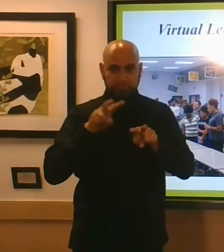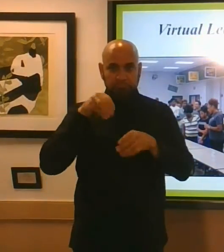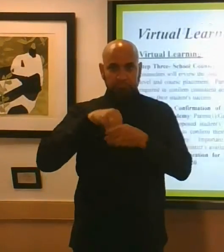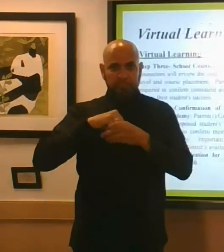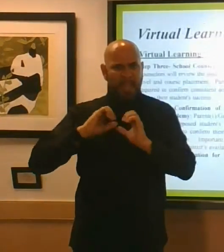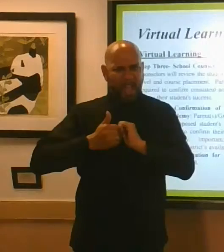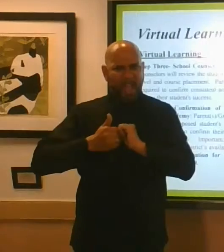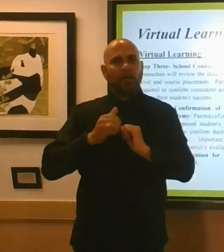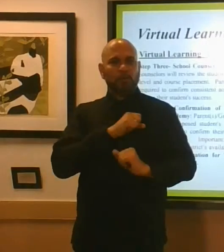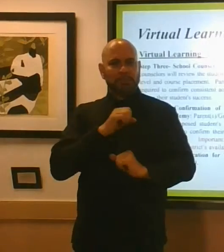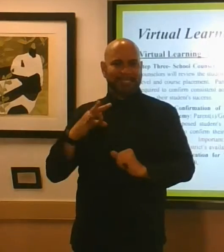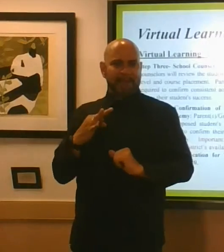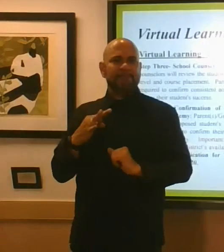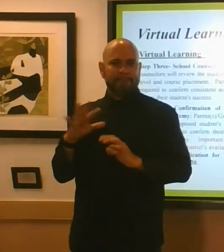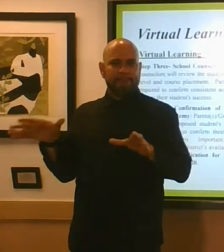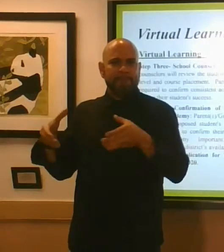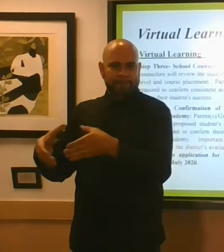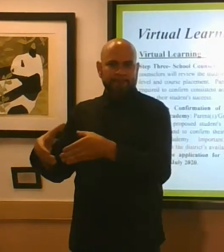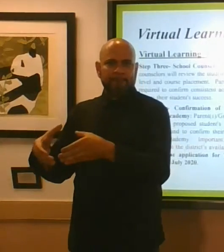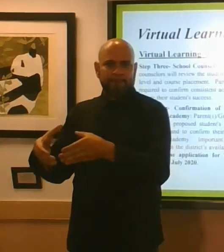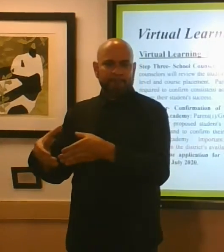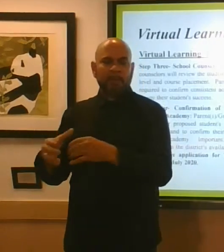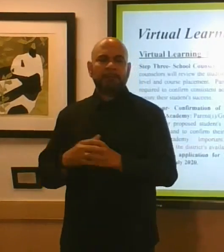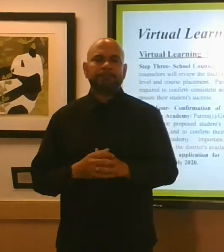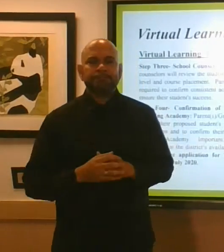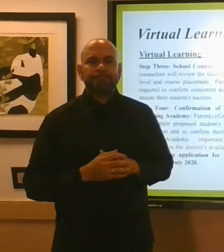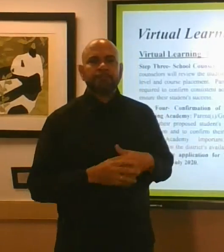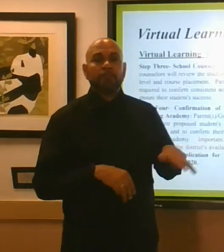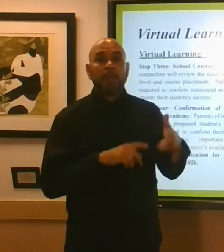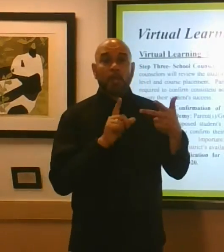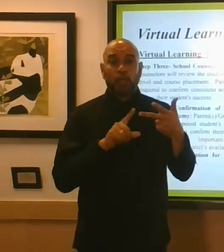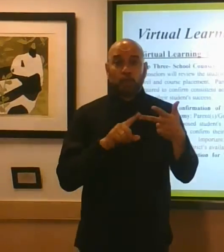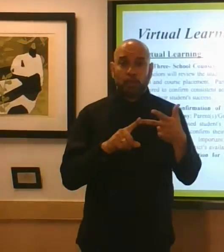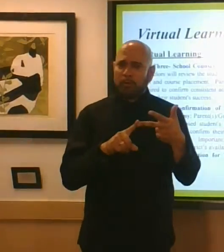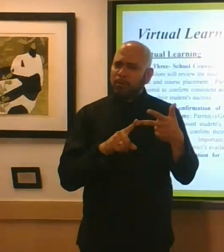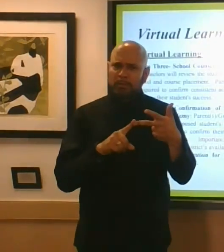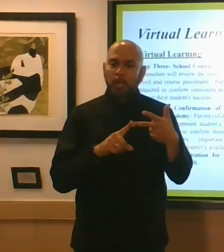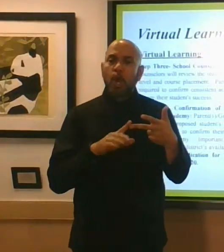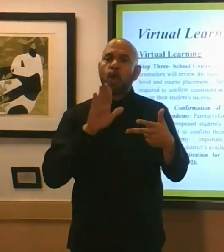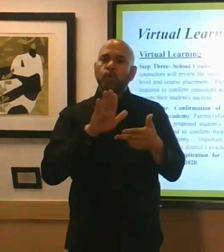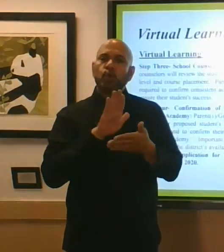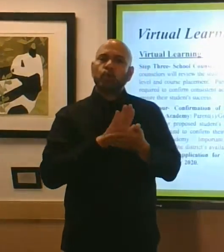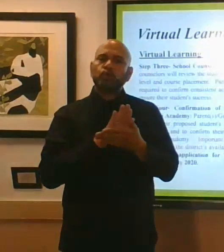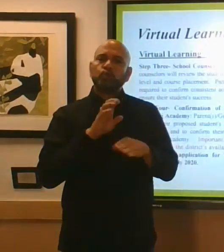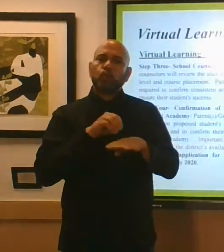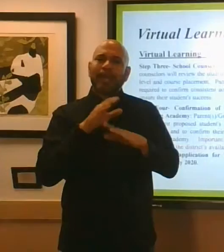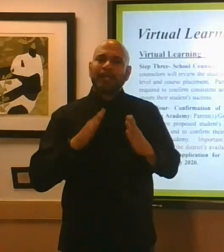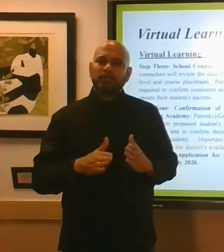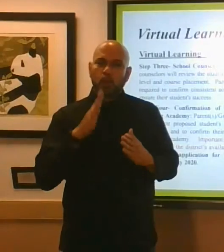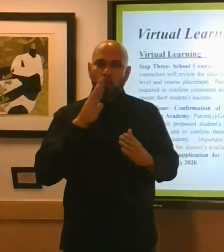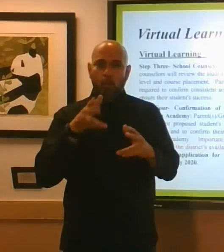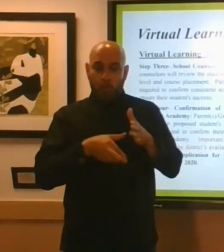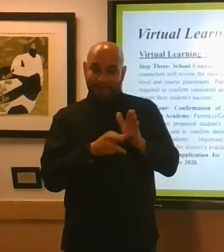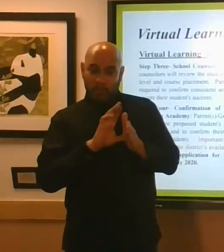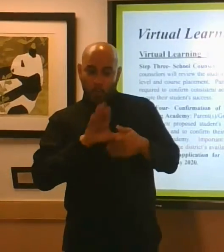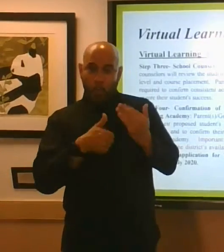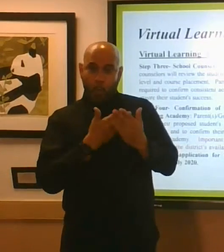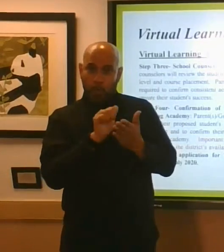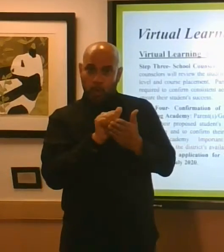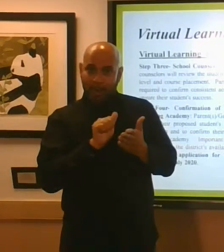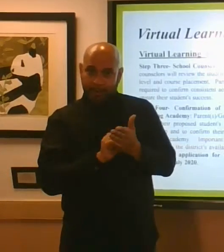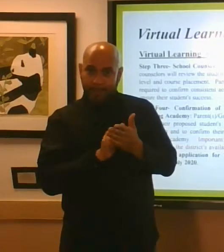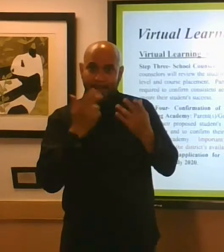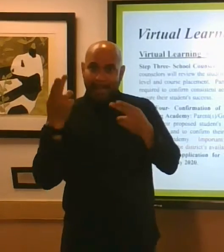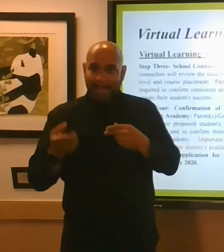staff step three will be your school counselor will review your academic history and step four will you